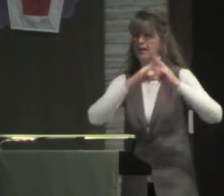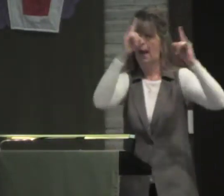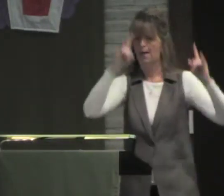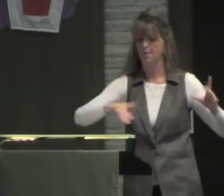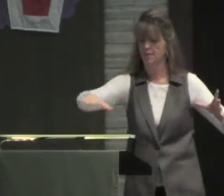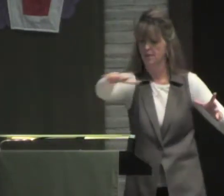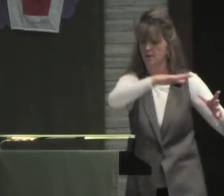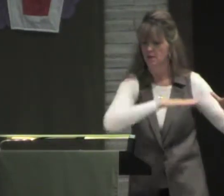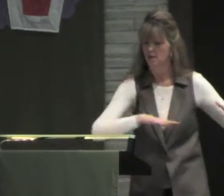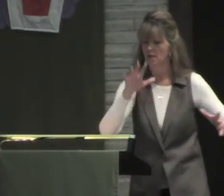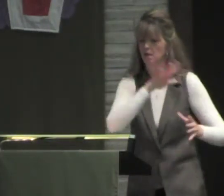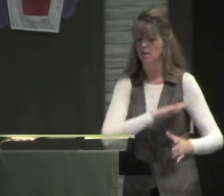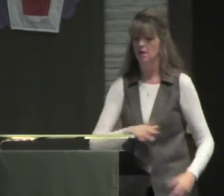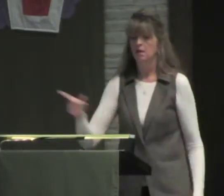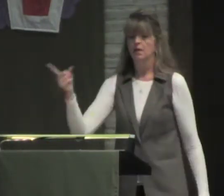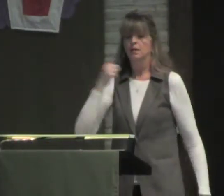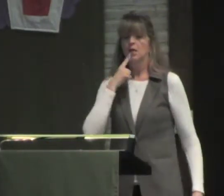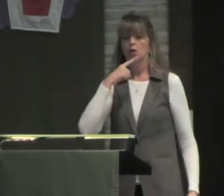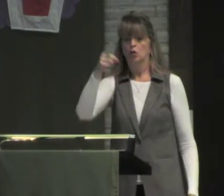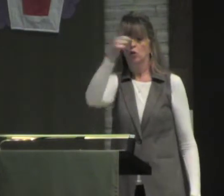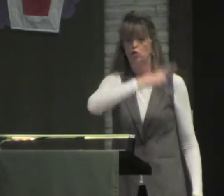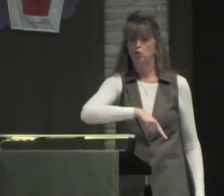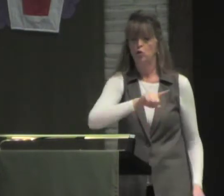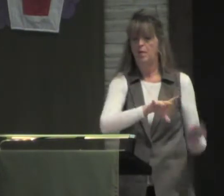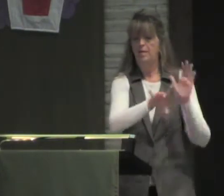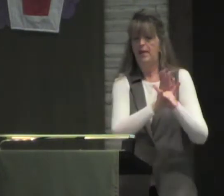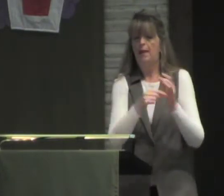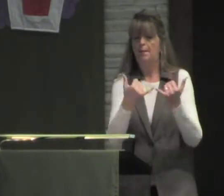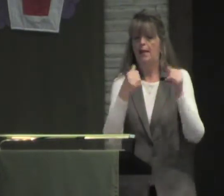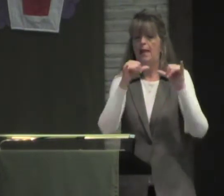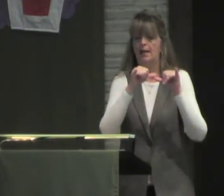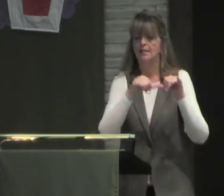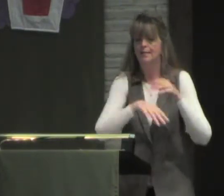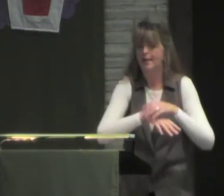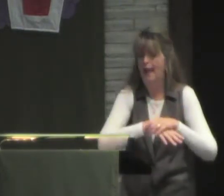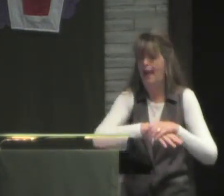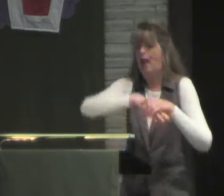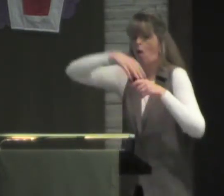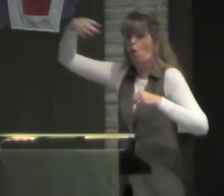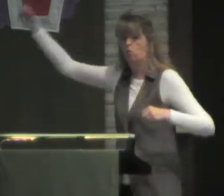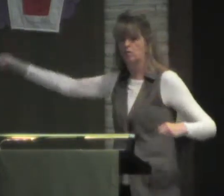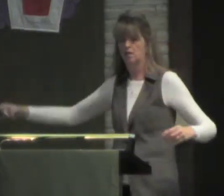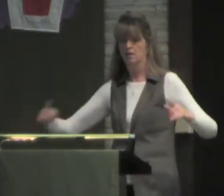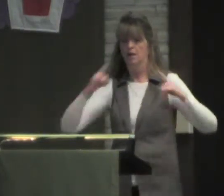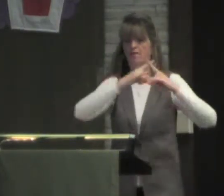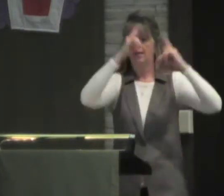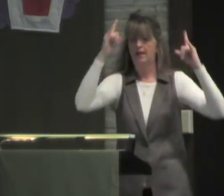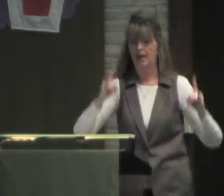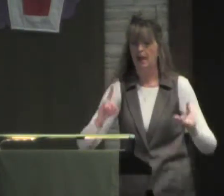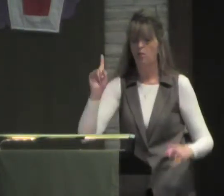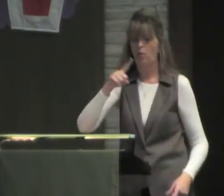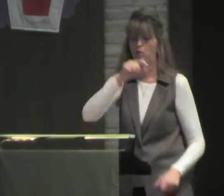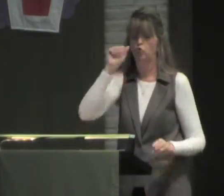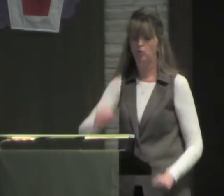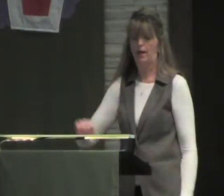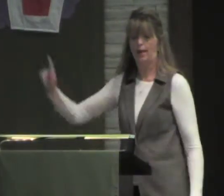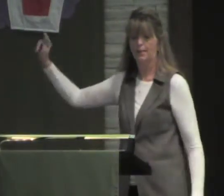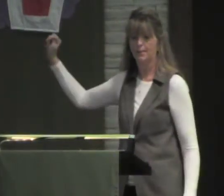they're talking to the Israelites. It says, Israelites, desert a place outside the camp